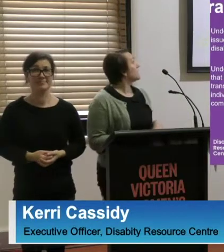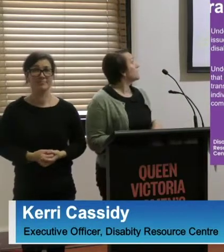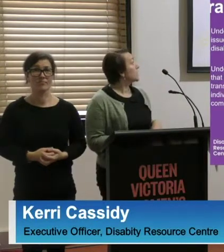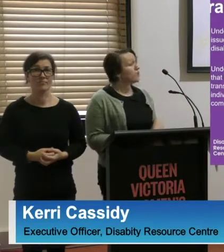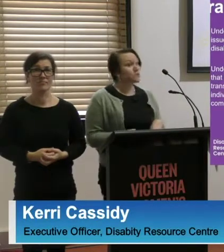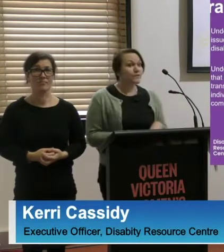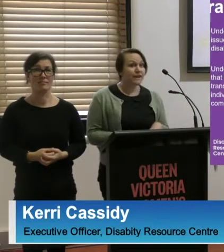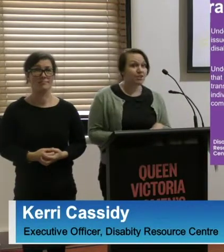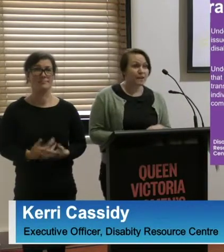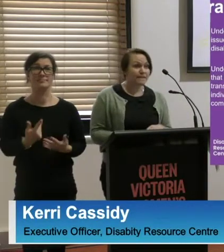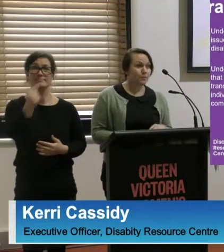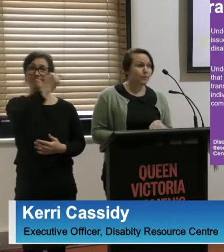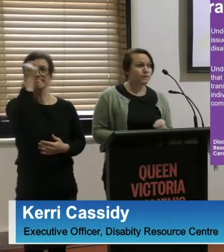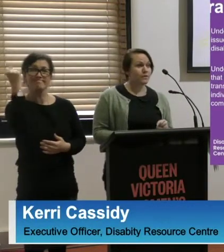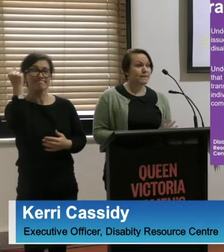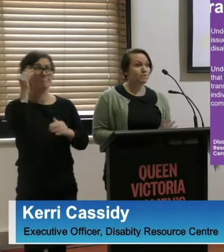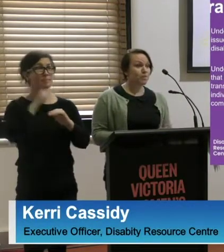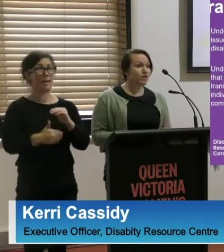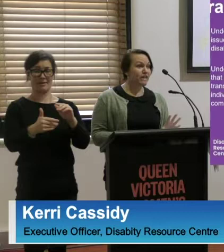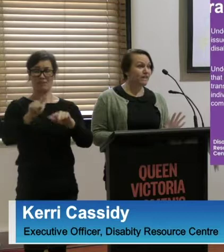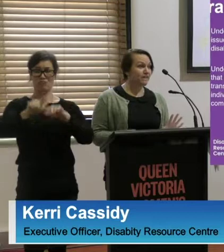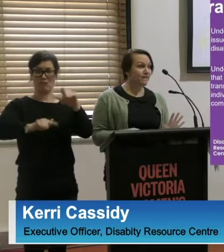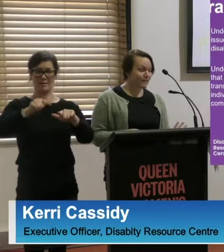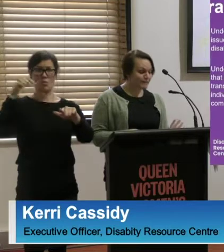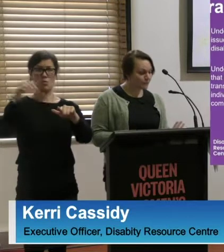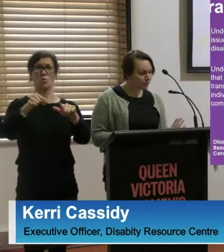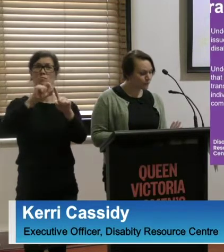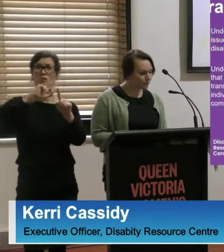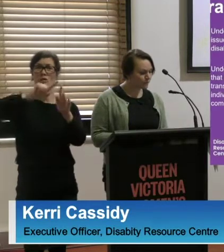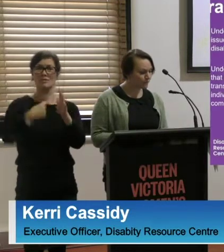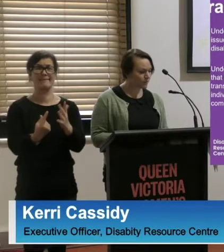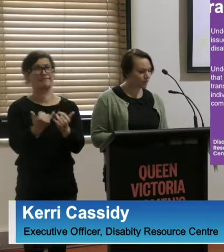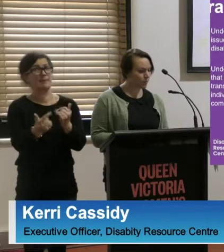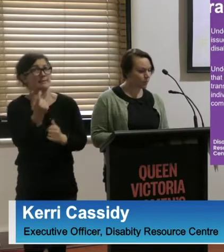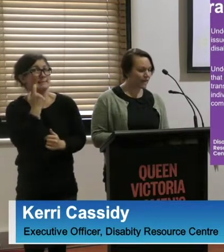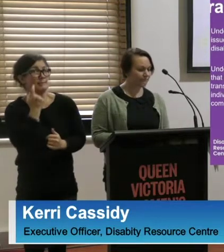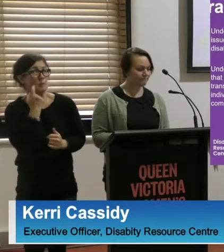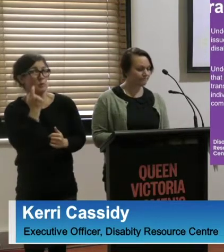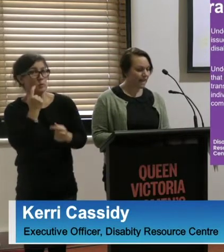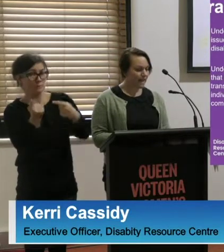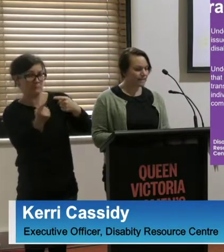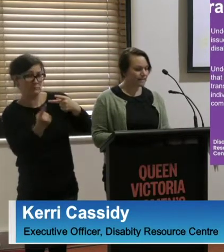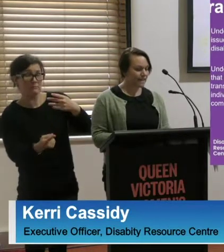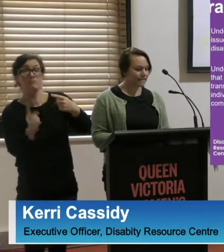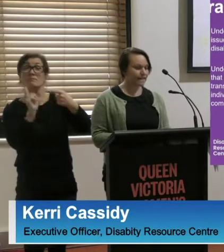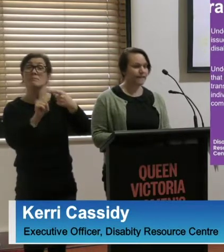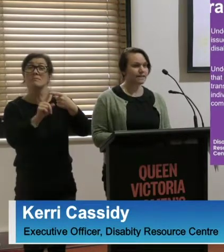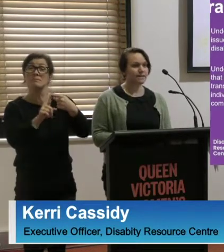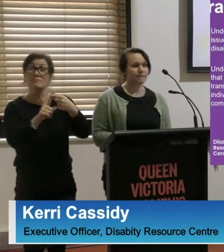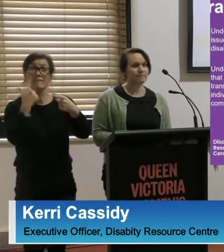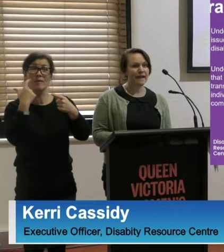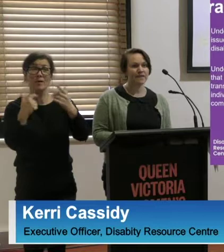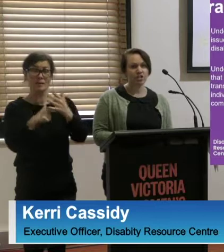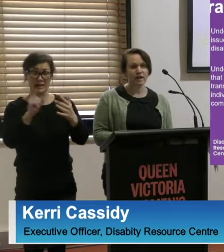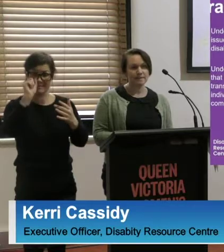The goals of our transport project are very simple. One, to understand